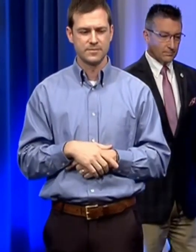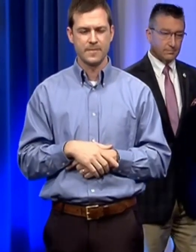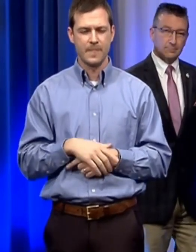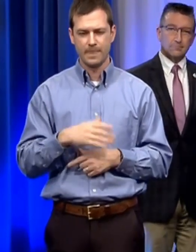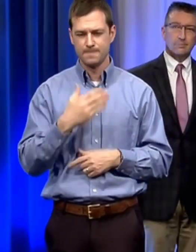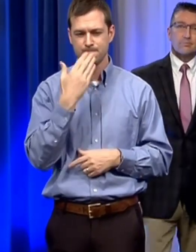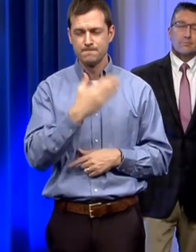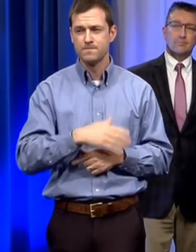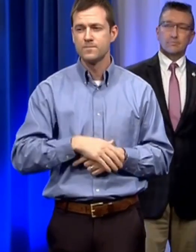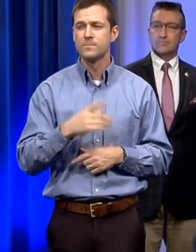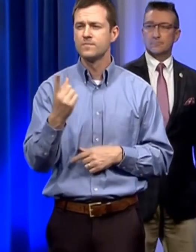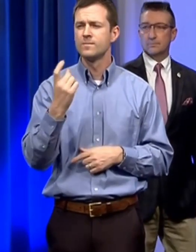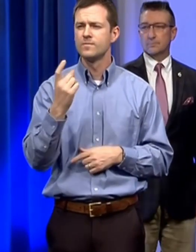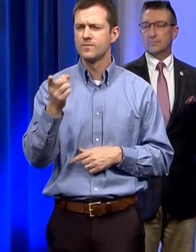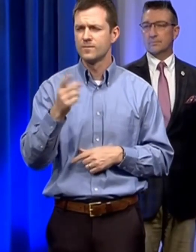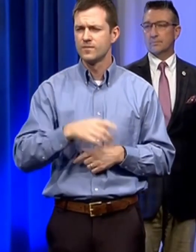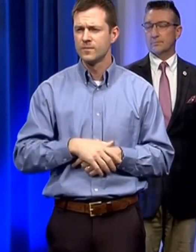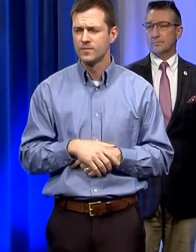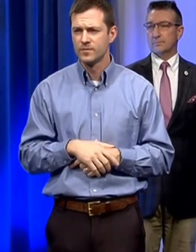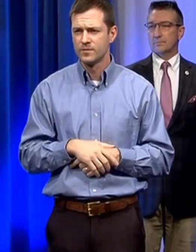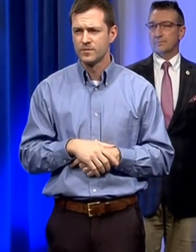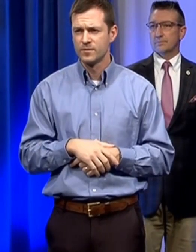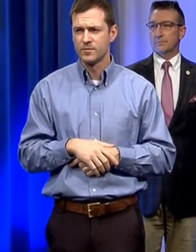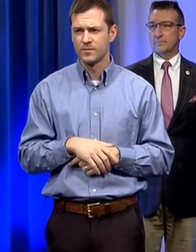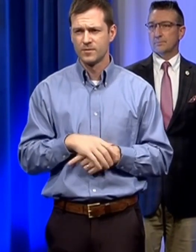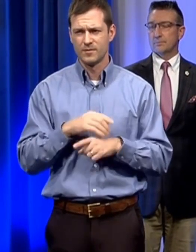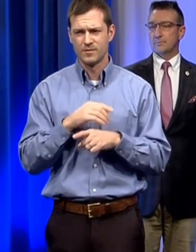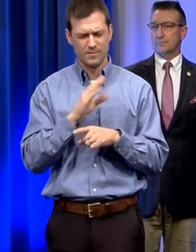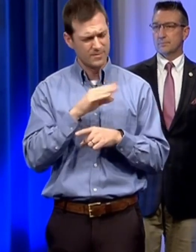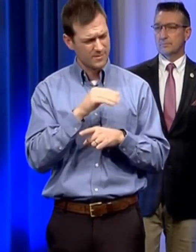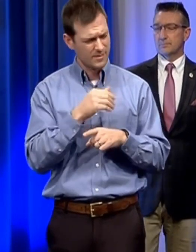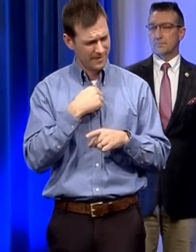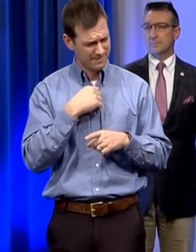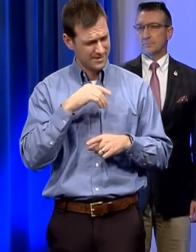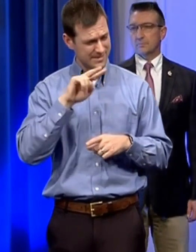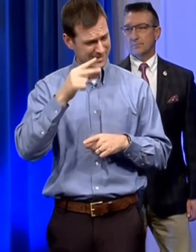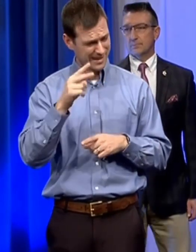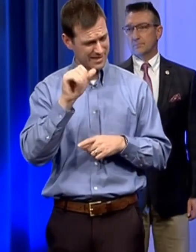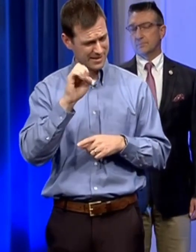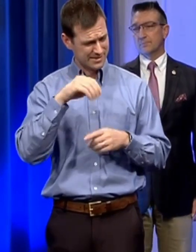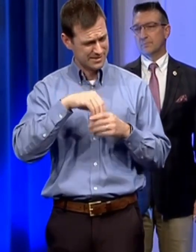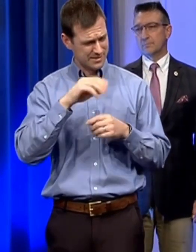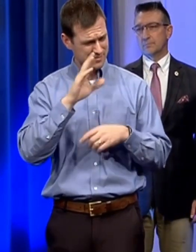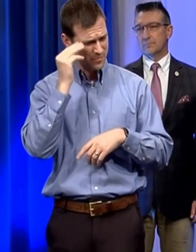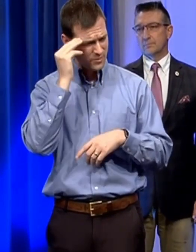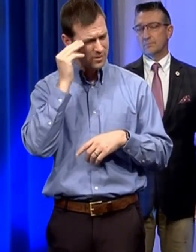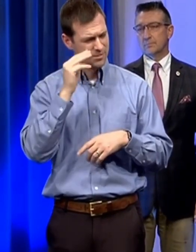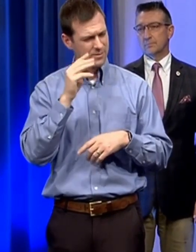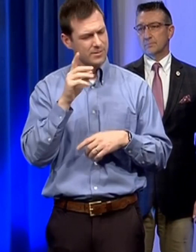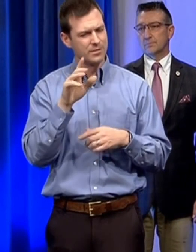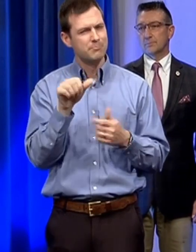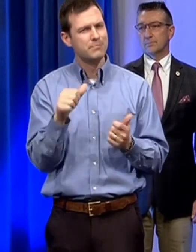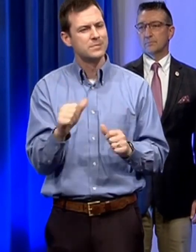thank you dr making um questions yes yes um was that is there a second case in montgomery baptist you put out a press